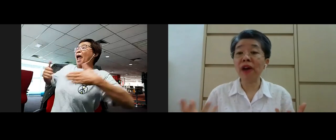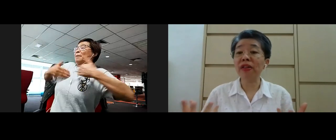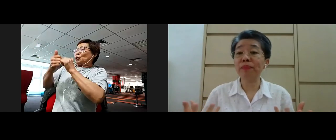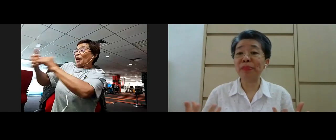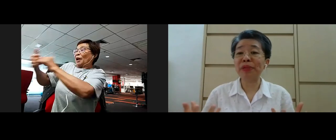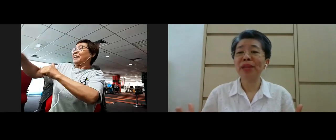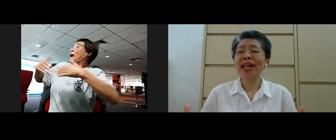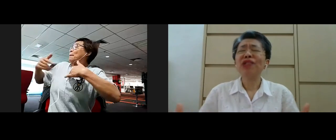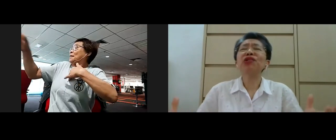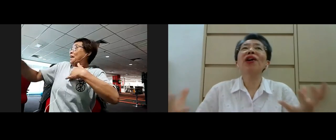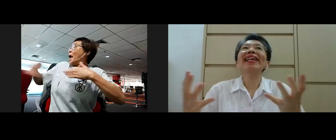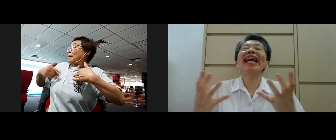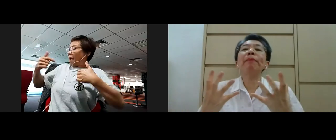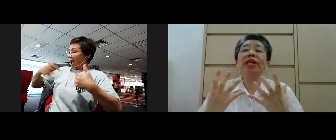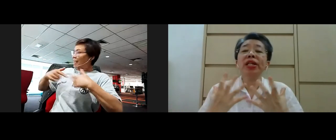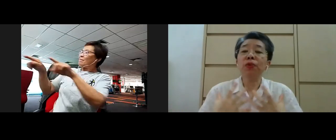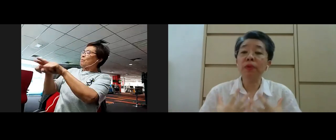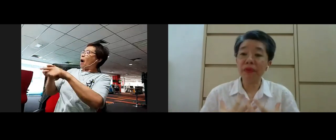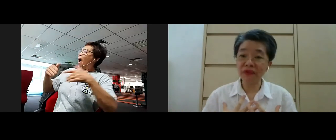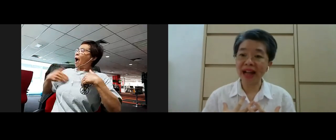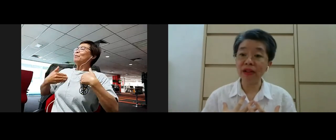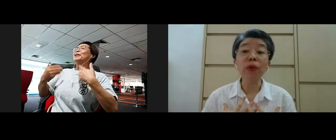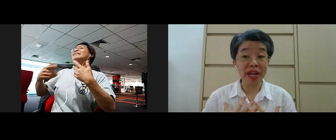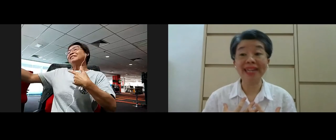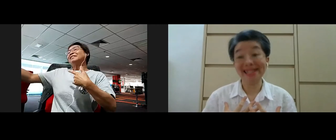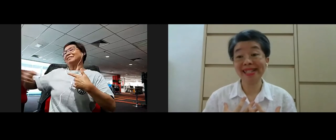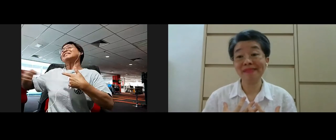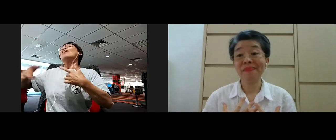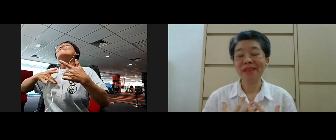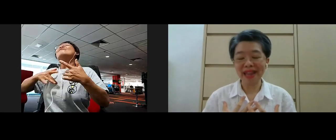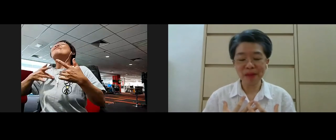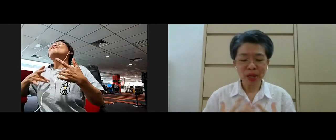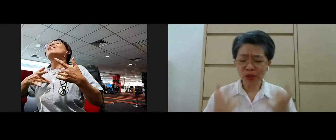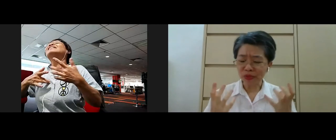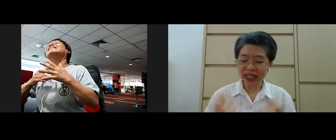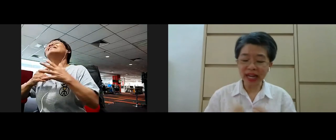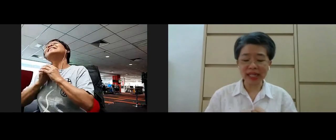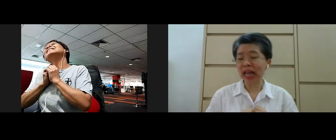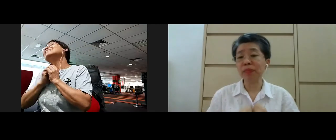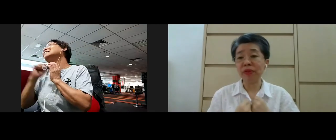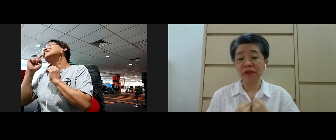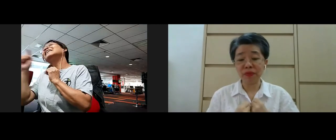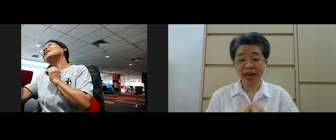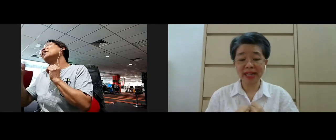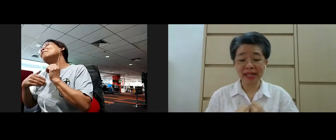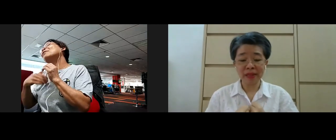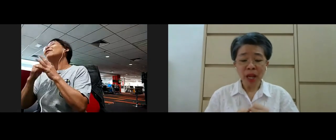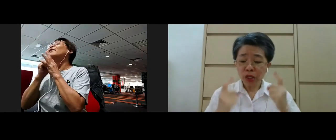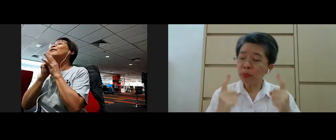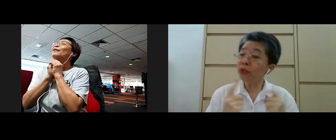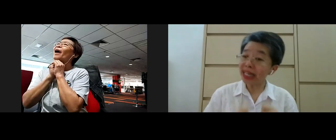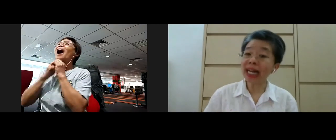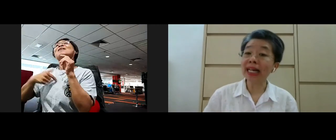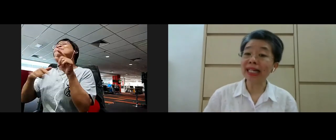happiness of other people joy and happiness will be felt within us yeah so modita is another beautiful practice